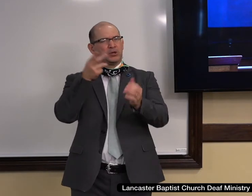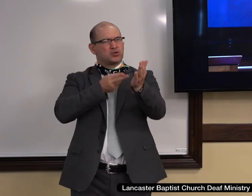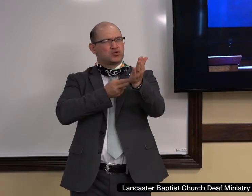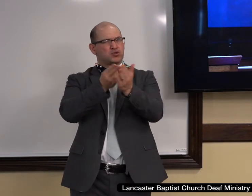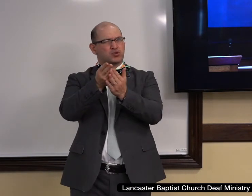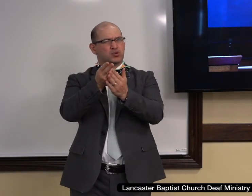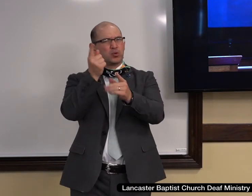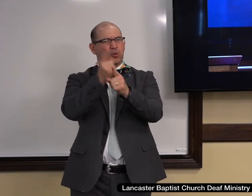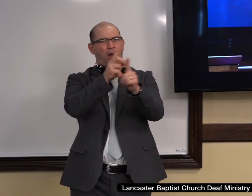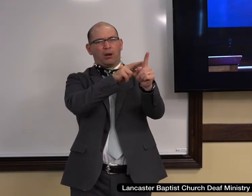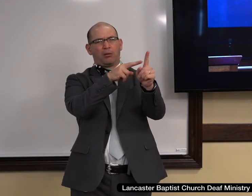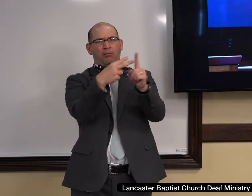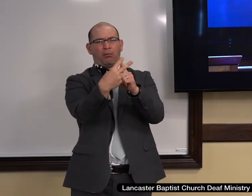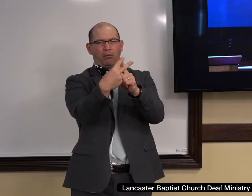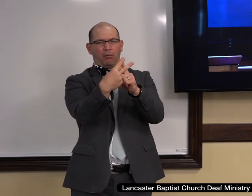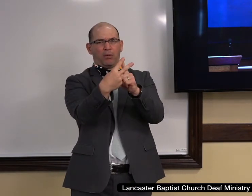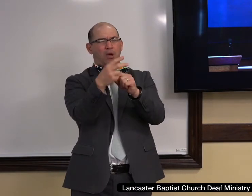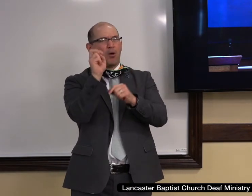Or we're going to turn around and go, where did they go? Well,